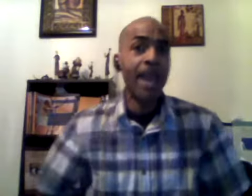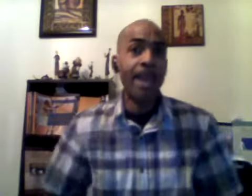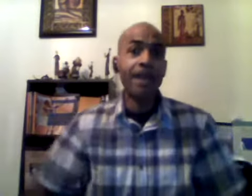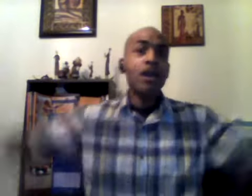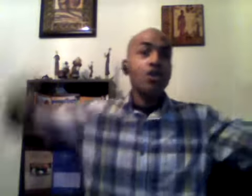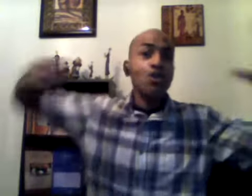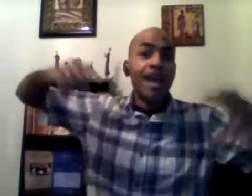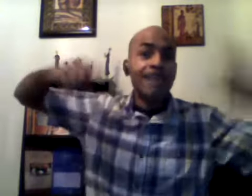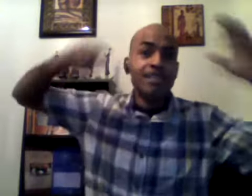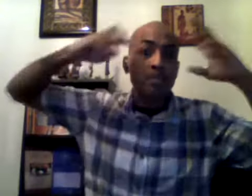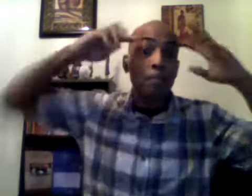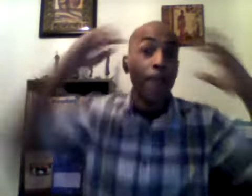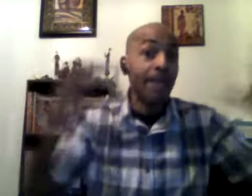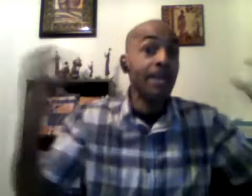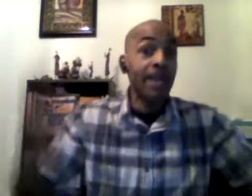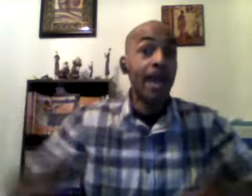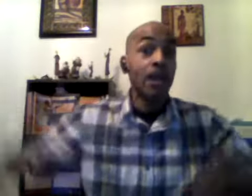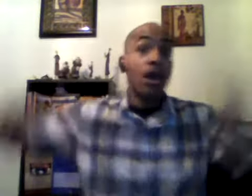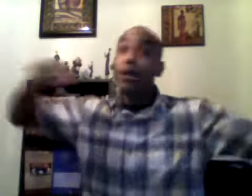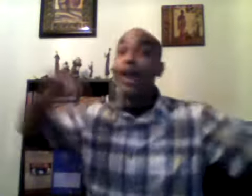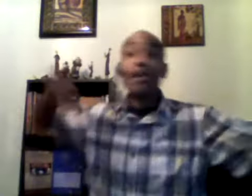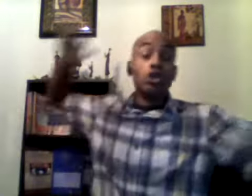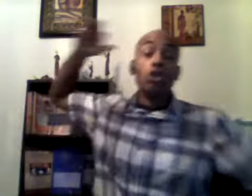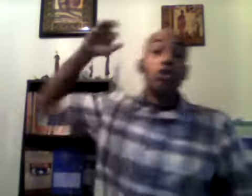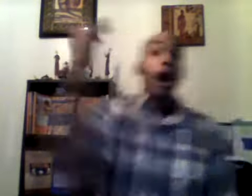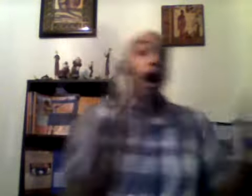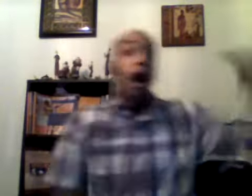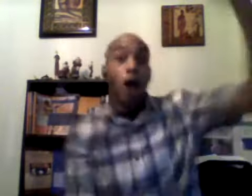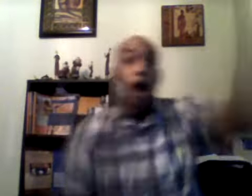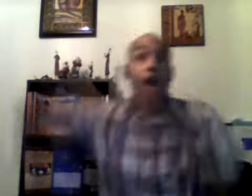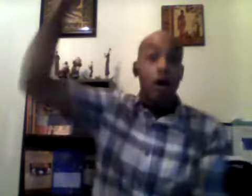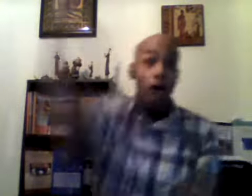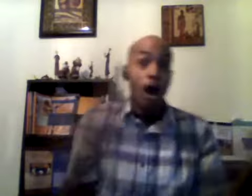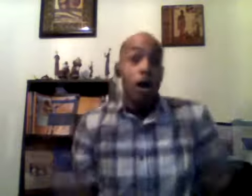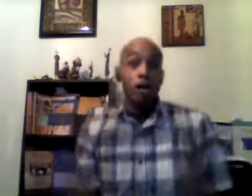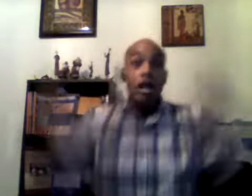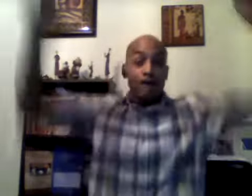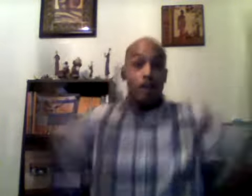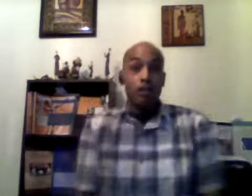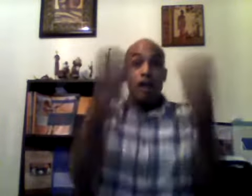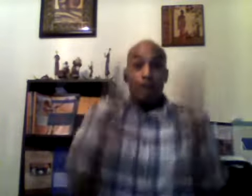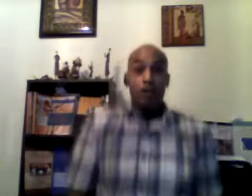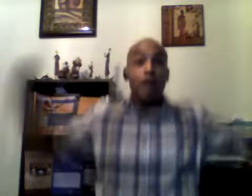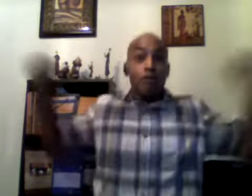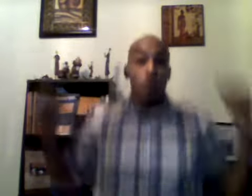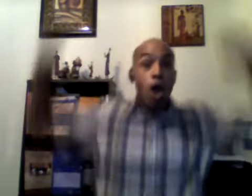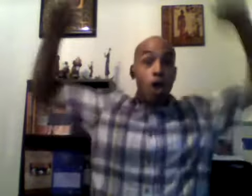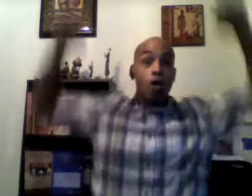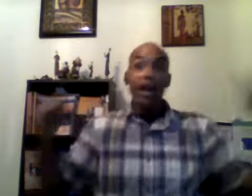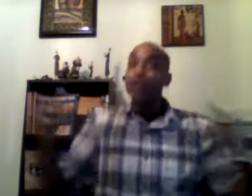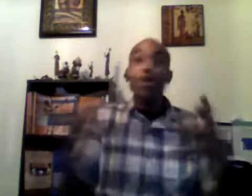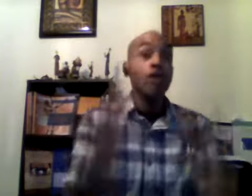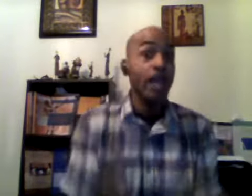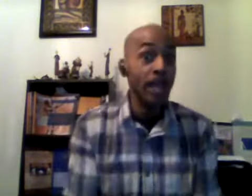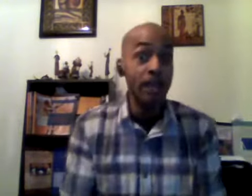you got this maniac got you oh oh lip lip lip whoa and you leave